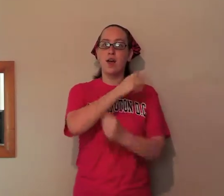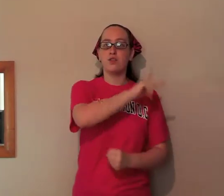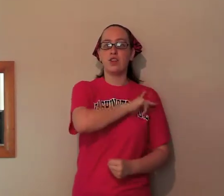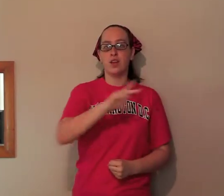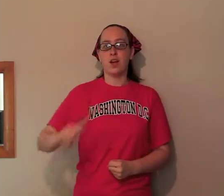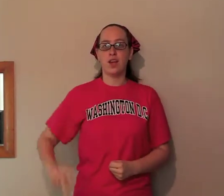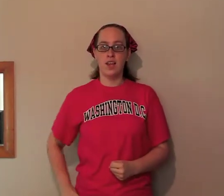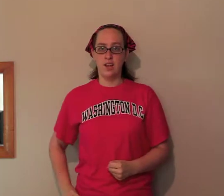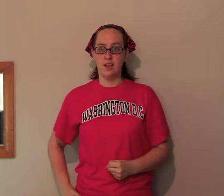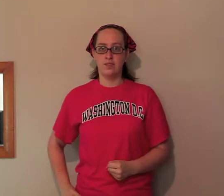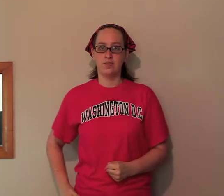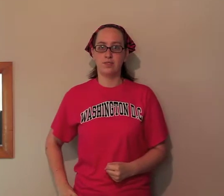with the king